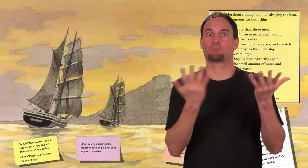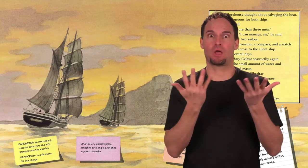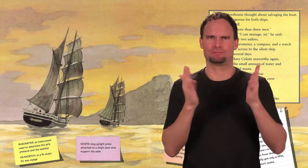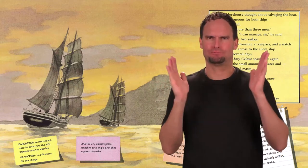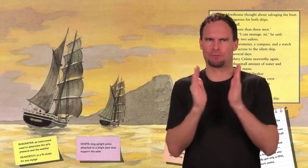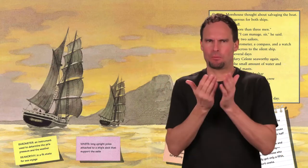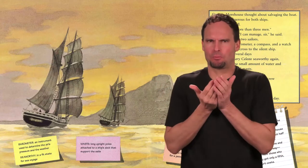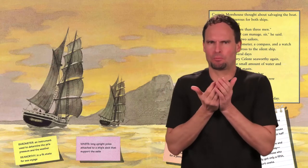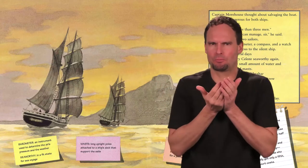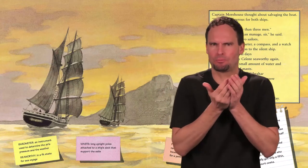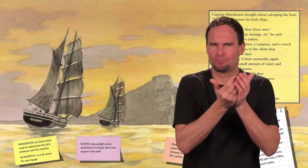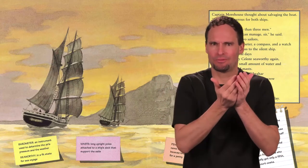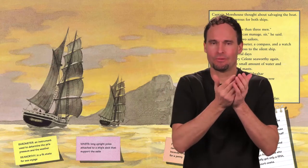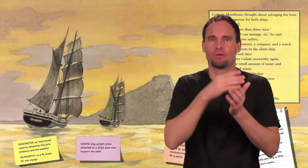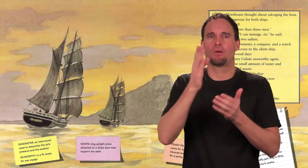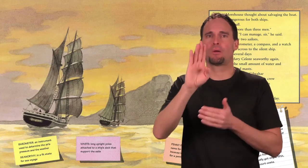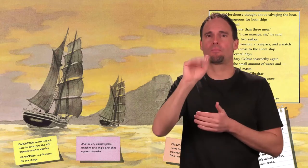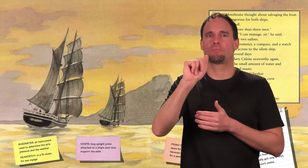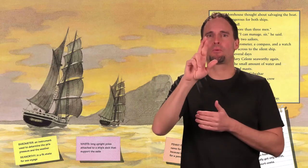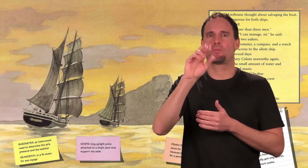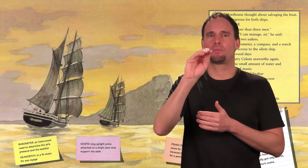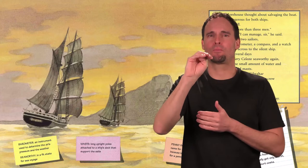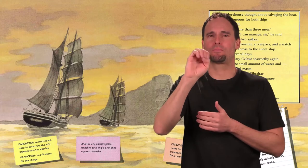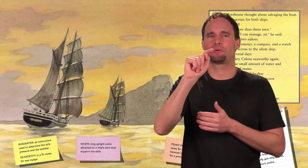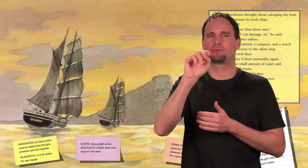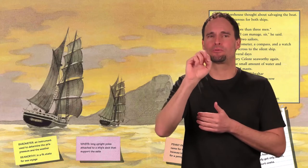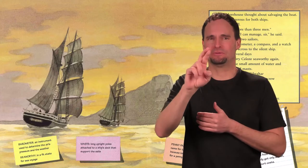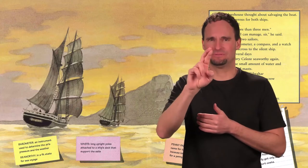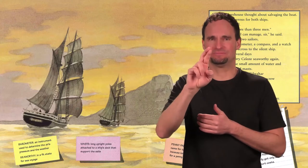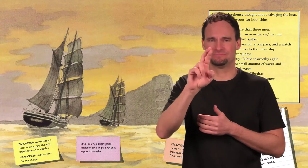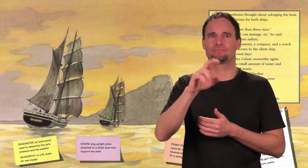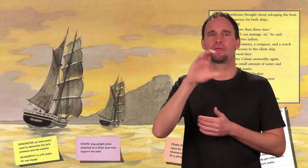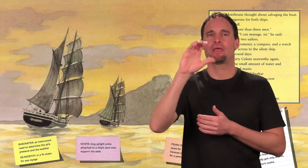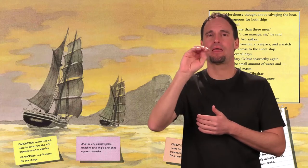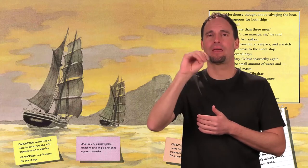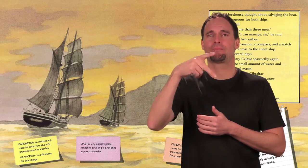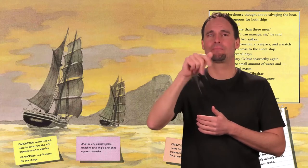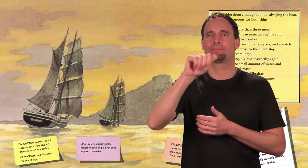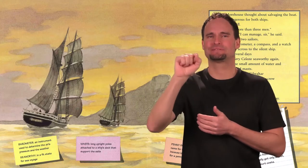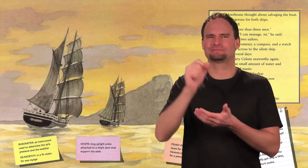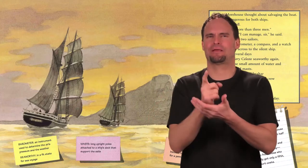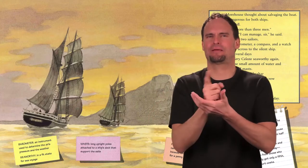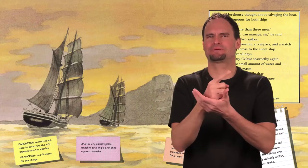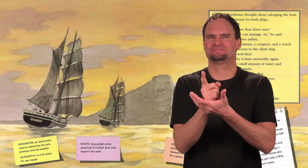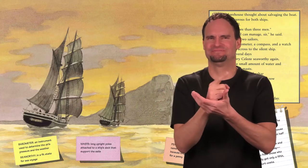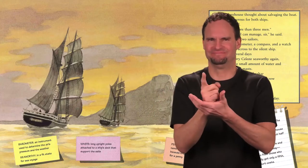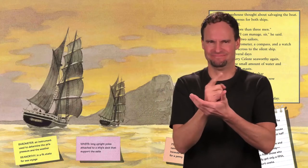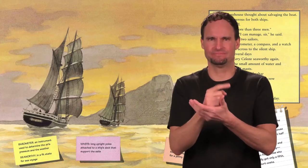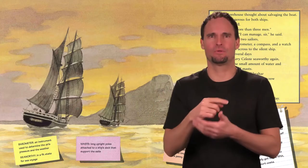barometer, a compass, and a watch, and rode back across to the silent ship.